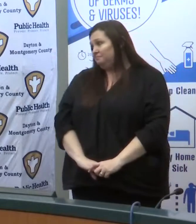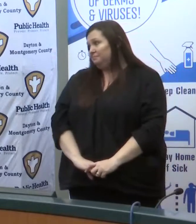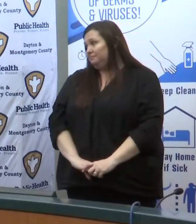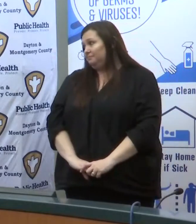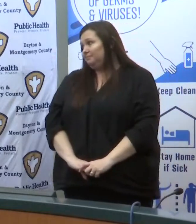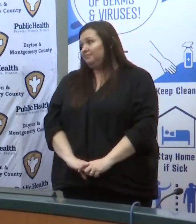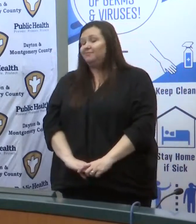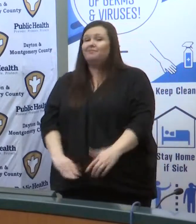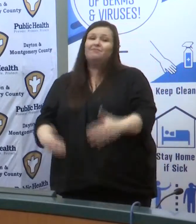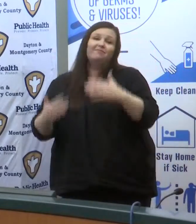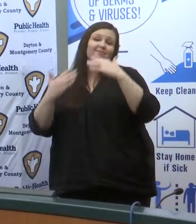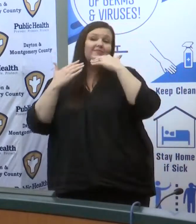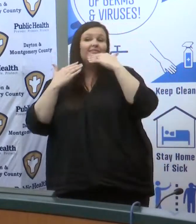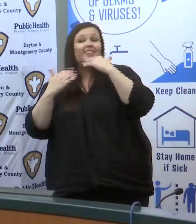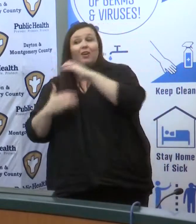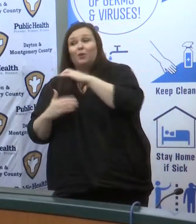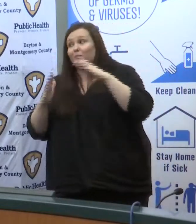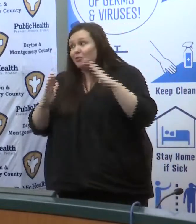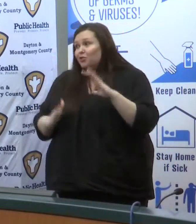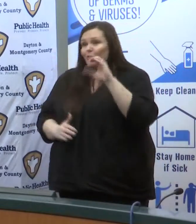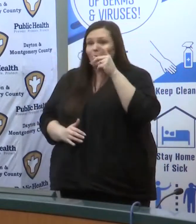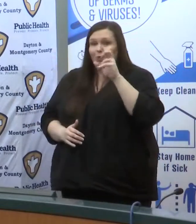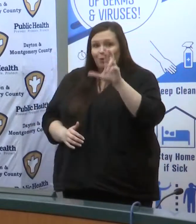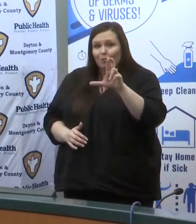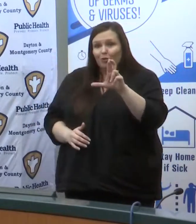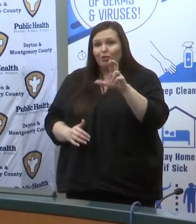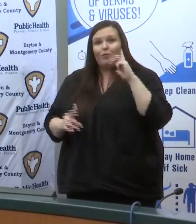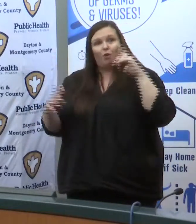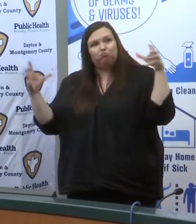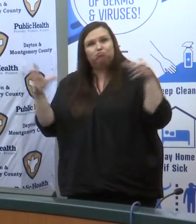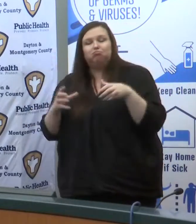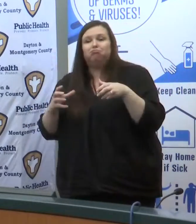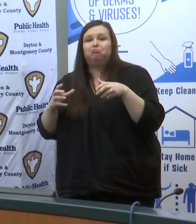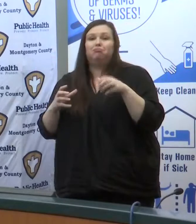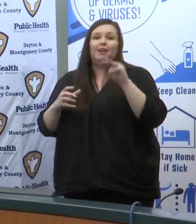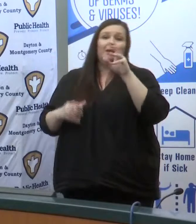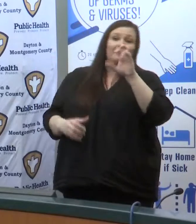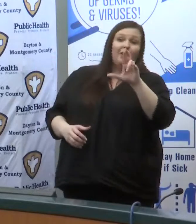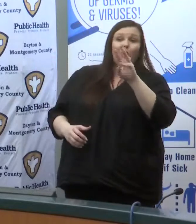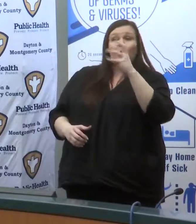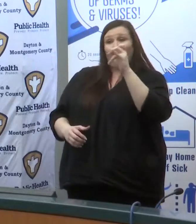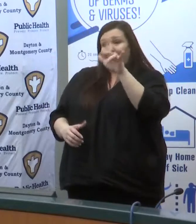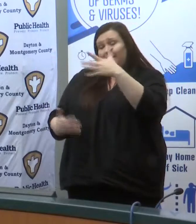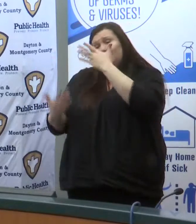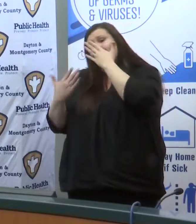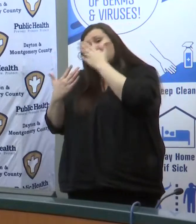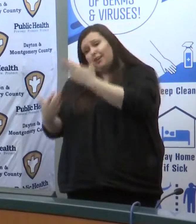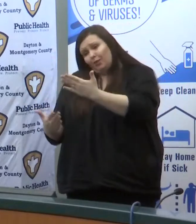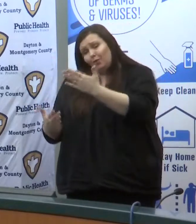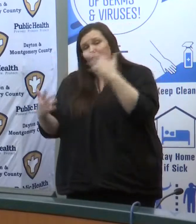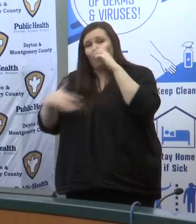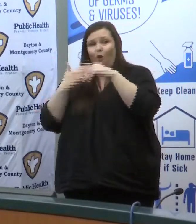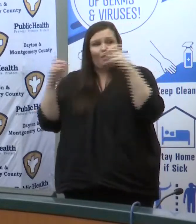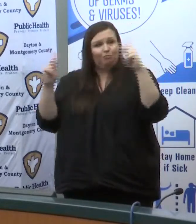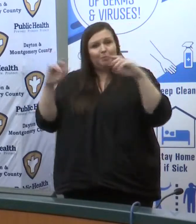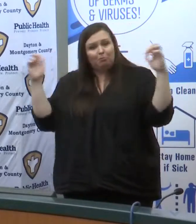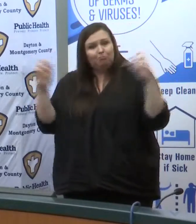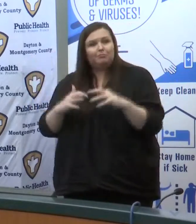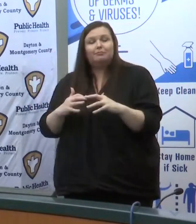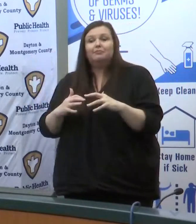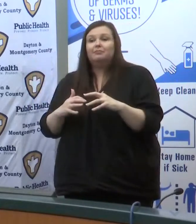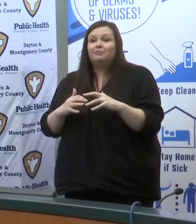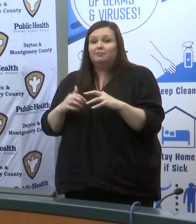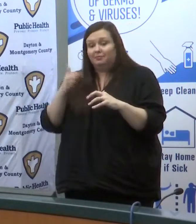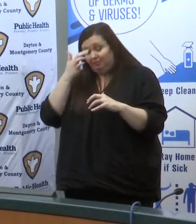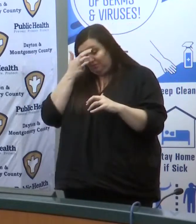well thank you commissioner cooper uh for this gathering uh mayor whaley thank you for bringing everyone together uh